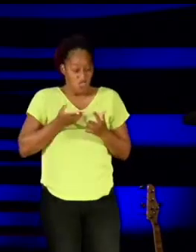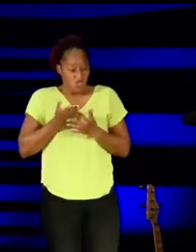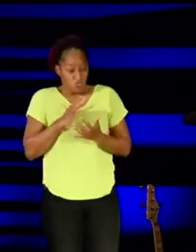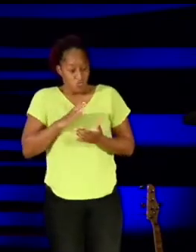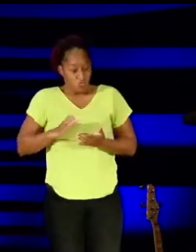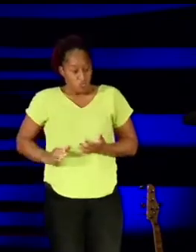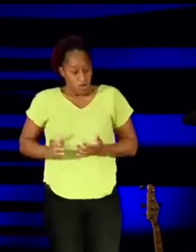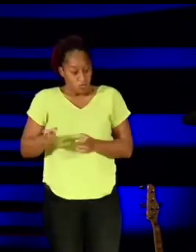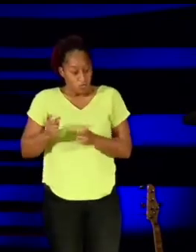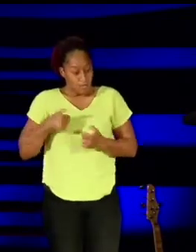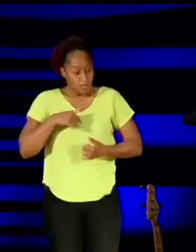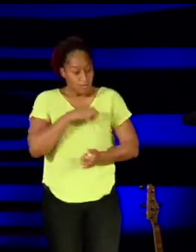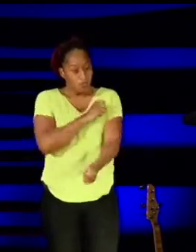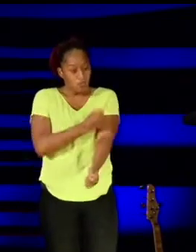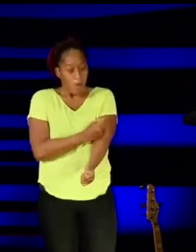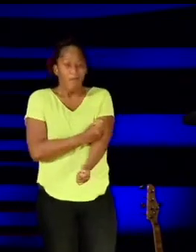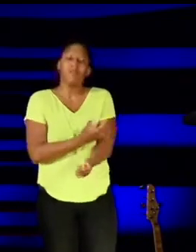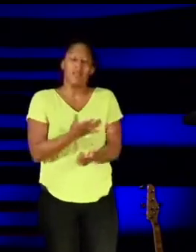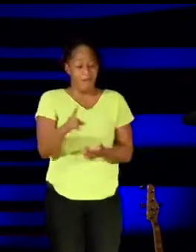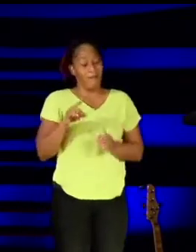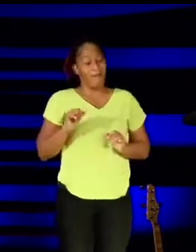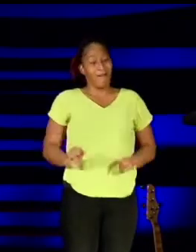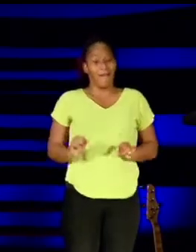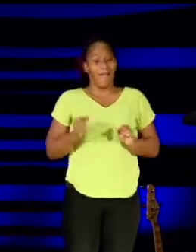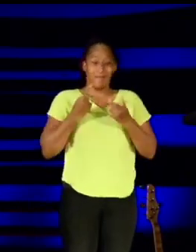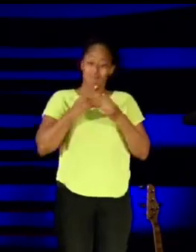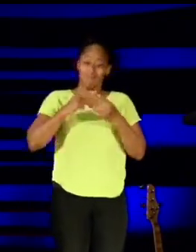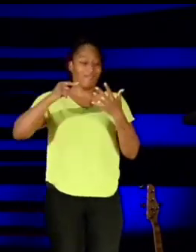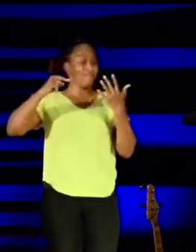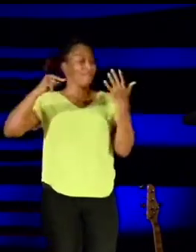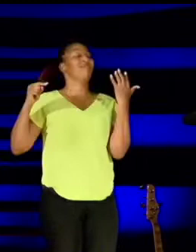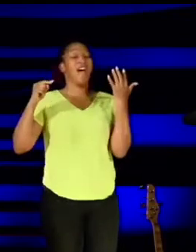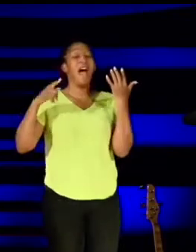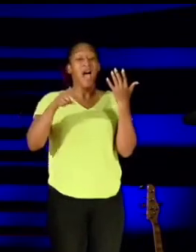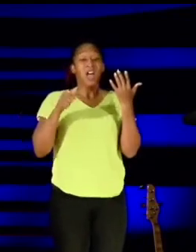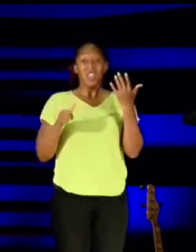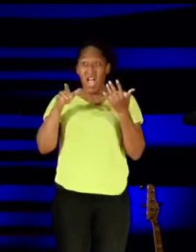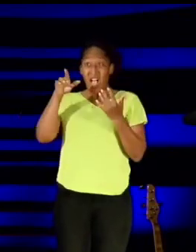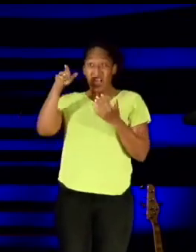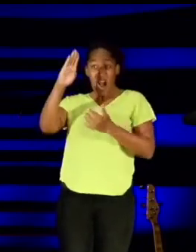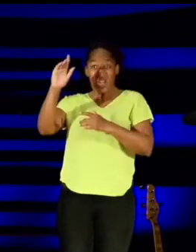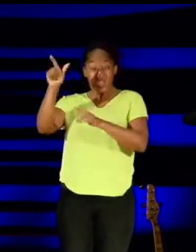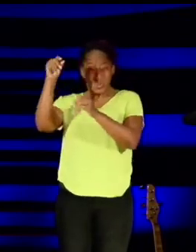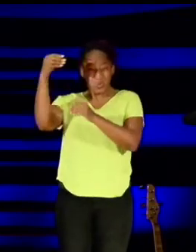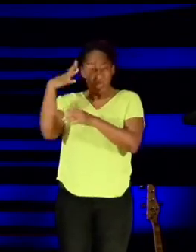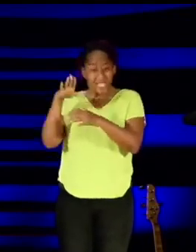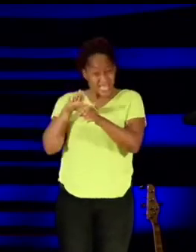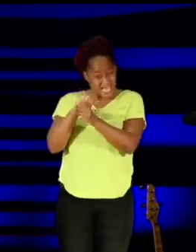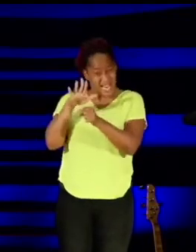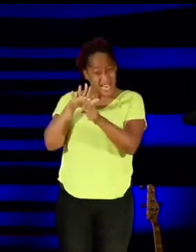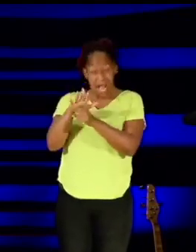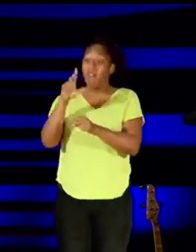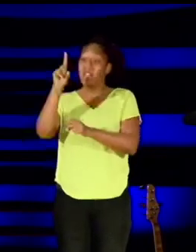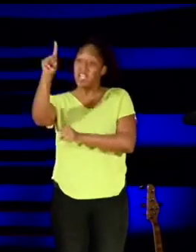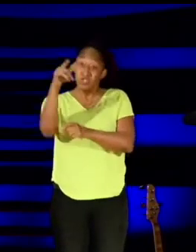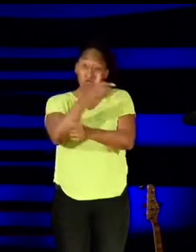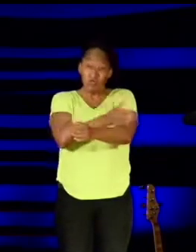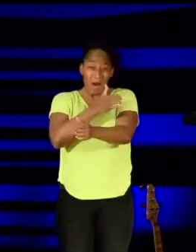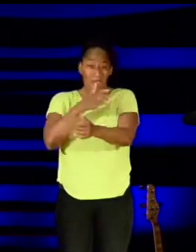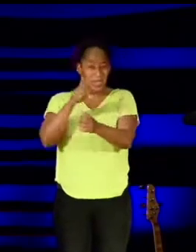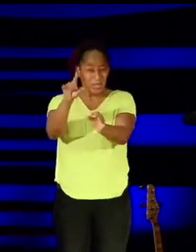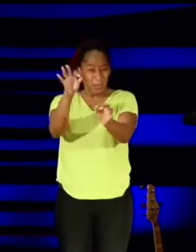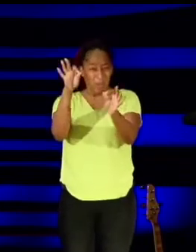strengthens you. All things, that is. That the Lord's grace is sufficient for you and his strength is actually made perfect